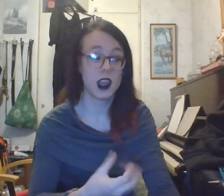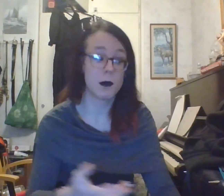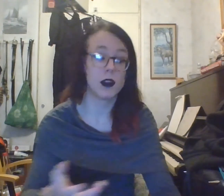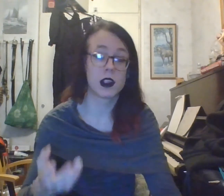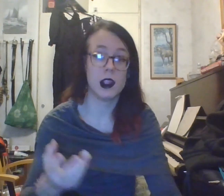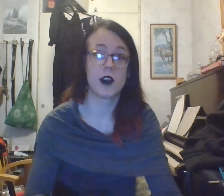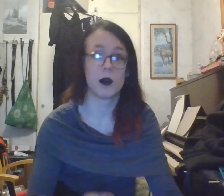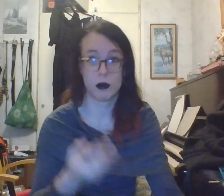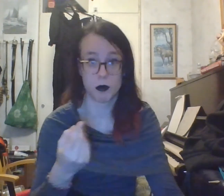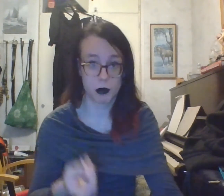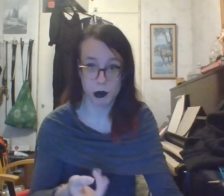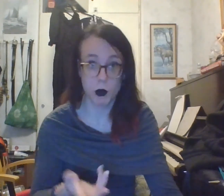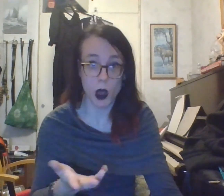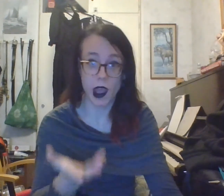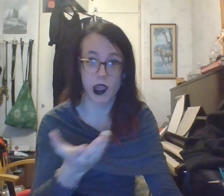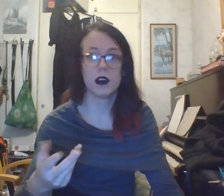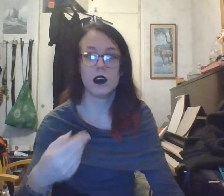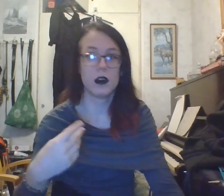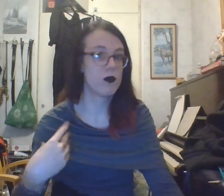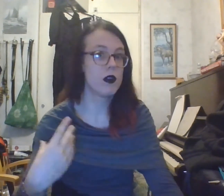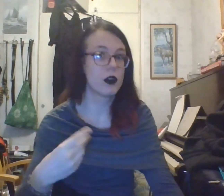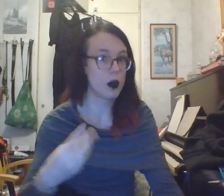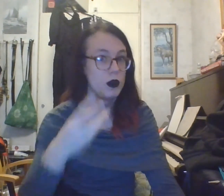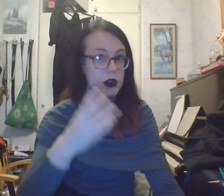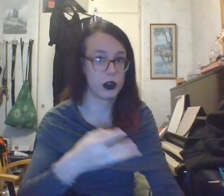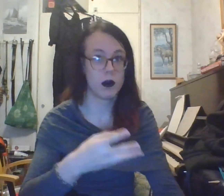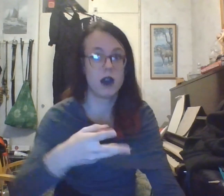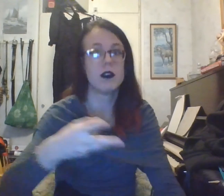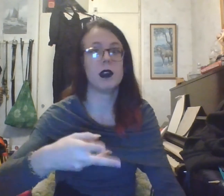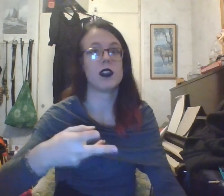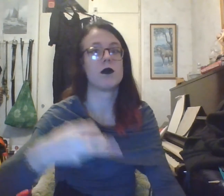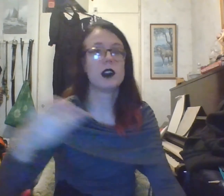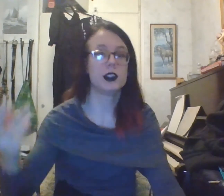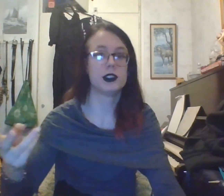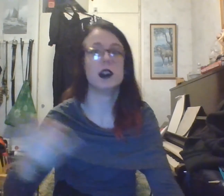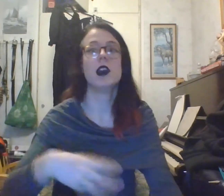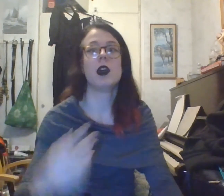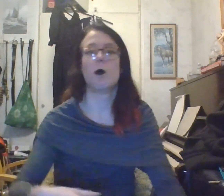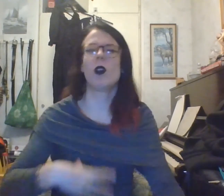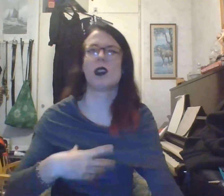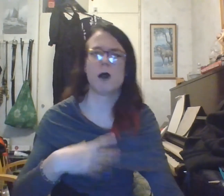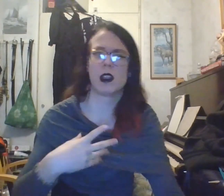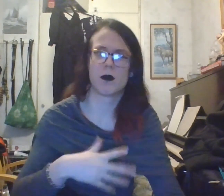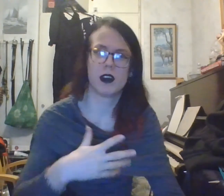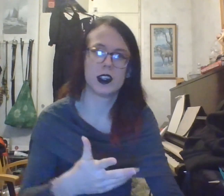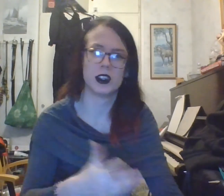most literal way. Through common ownership over the means of production. Now, what is the means of production? Well,